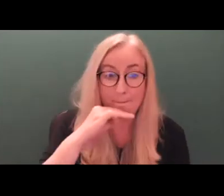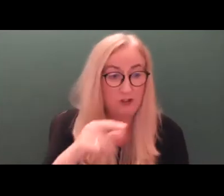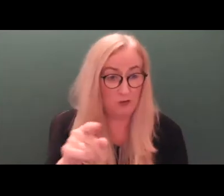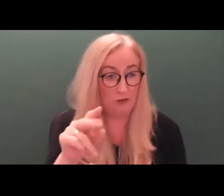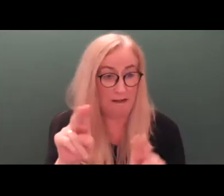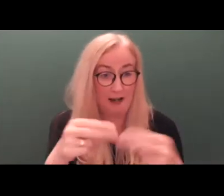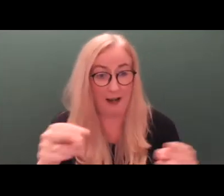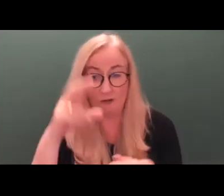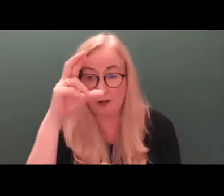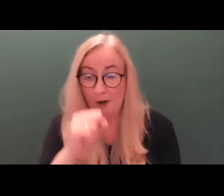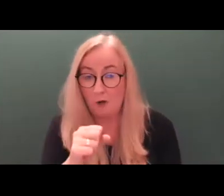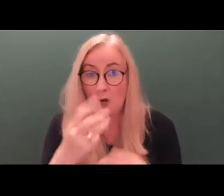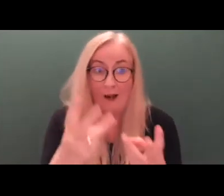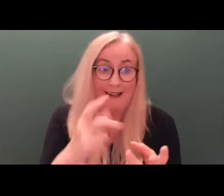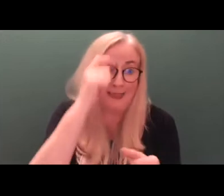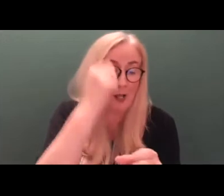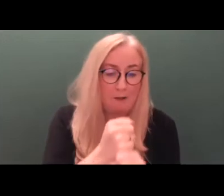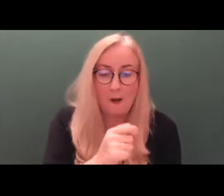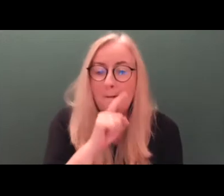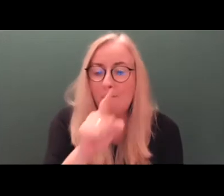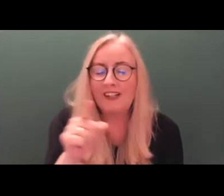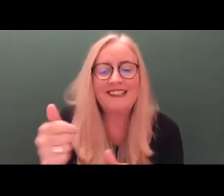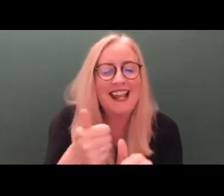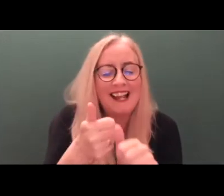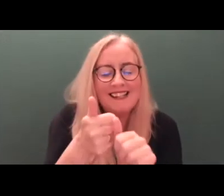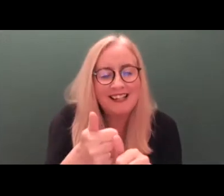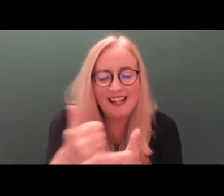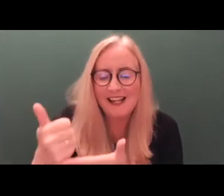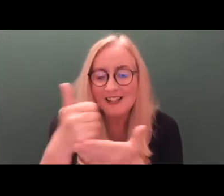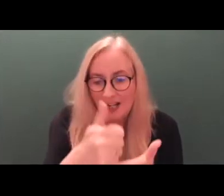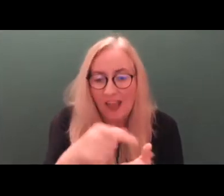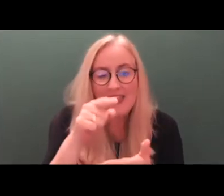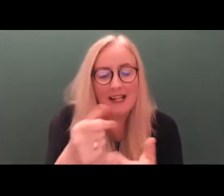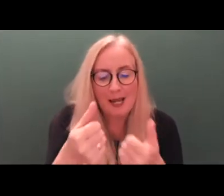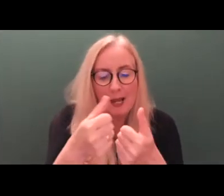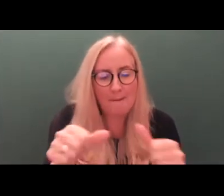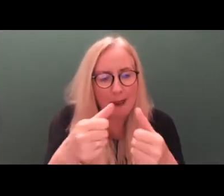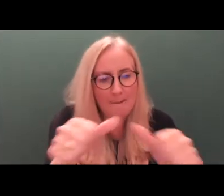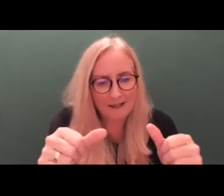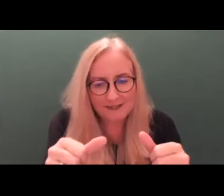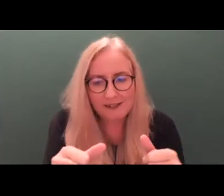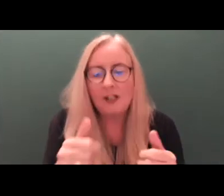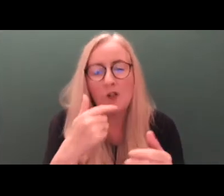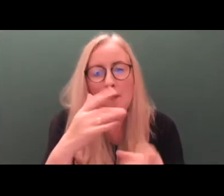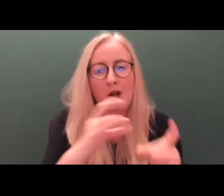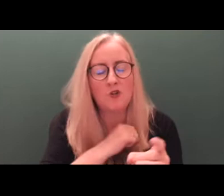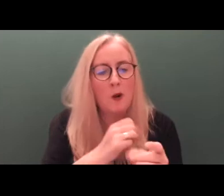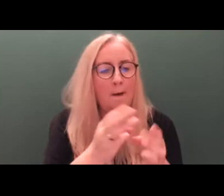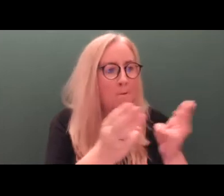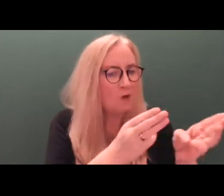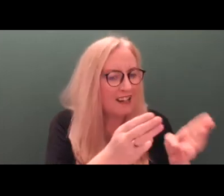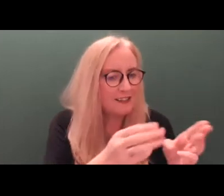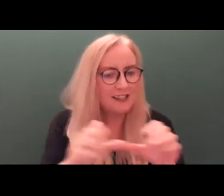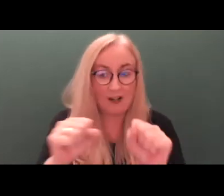think about. The Assisted Decision-Making Act, if implemented on the ground through practice and services, will have a profound